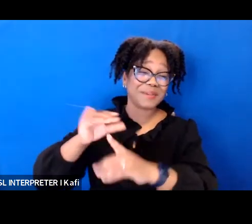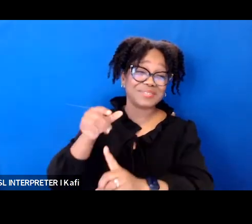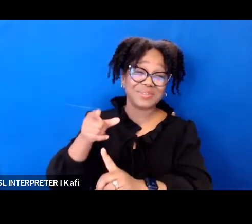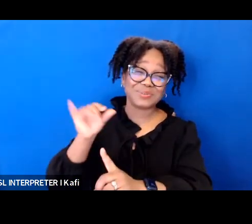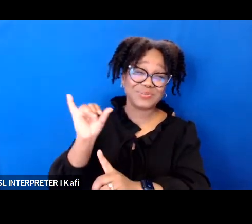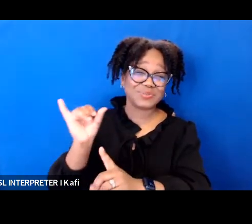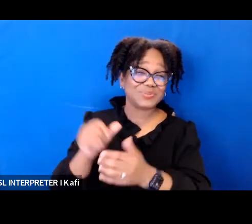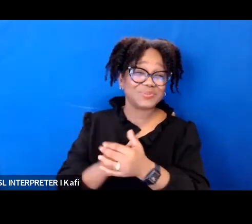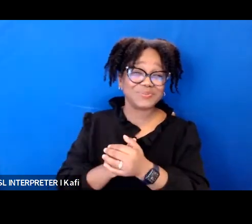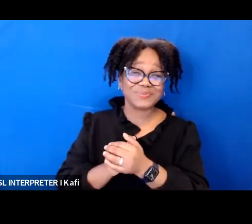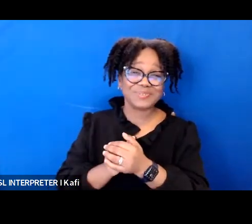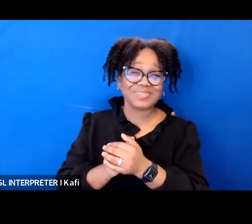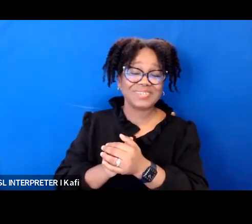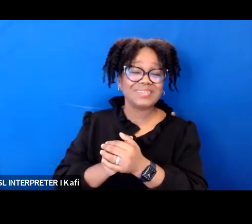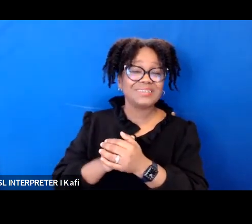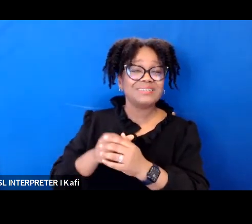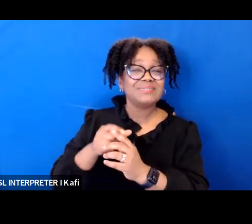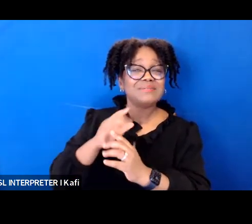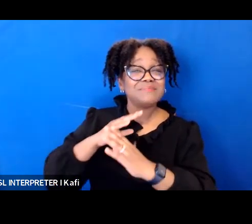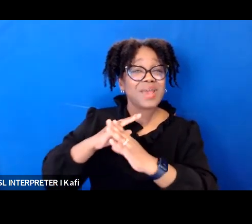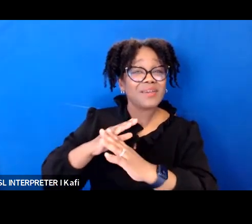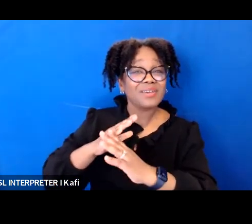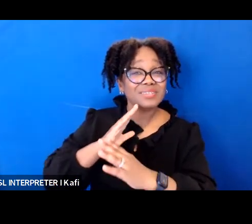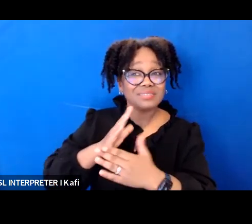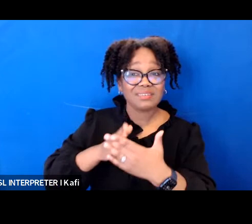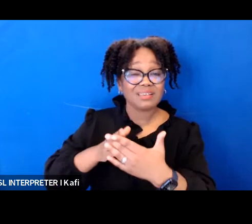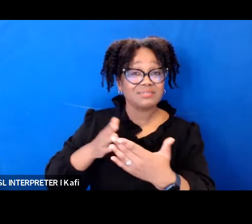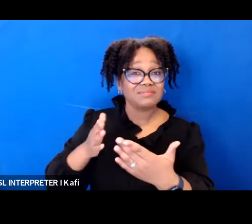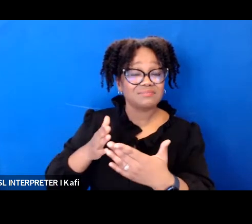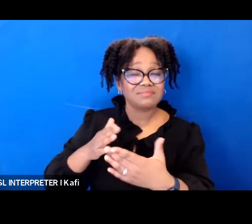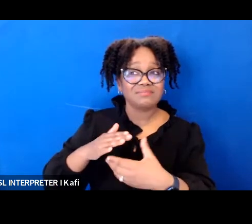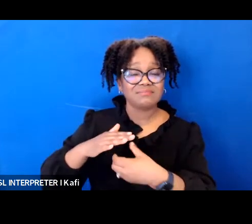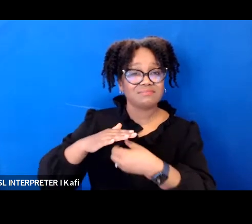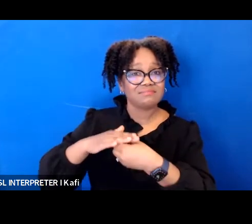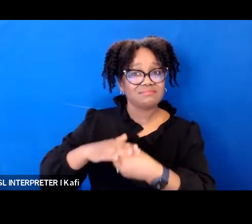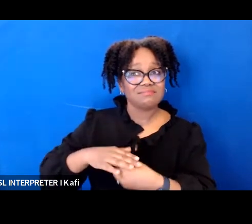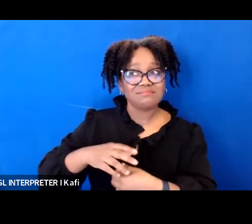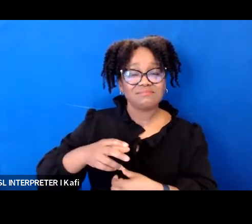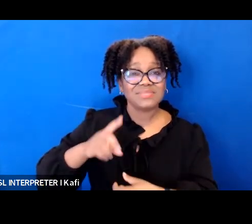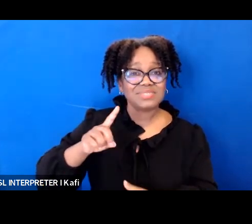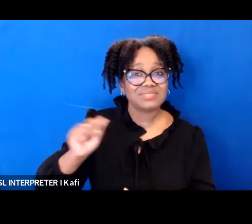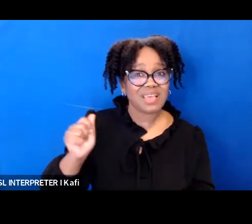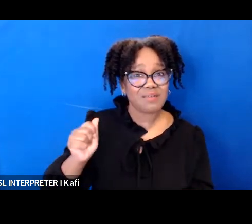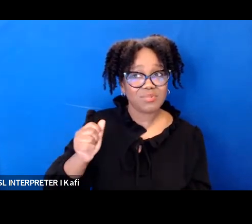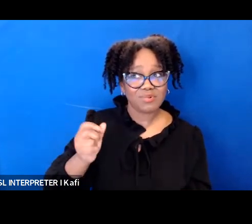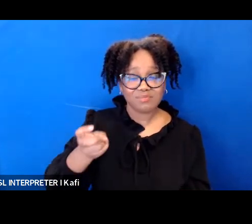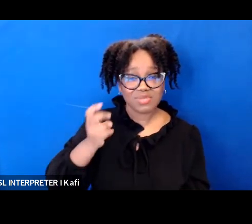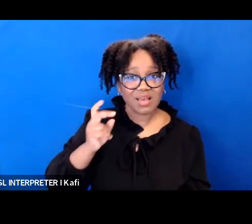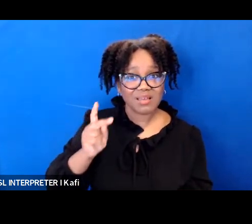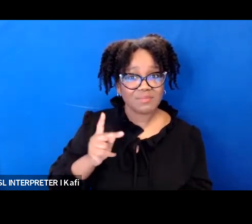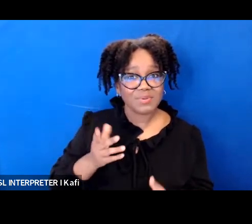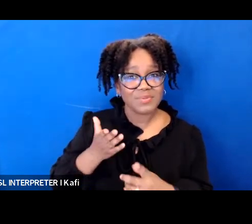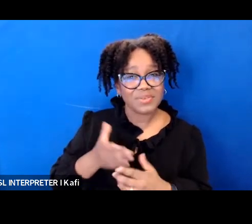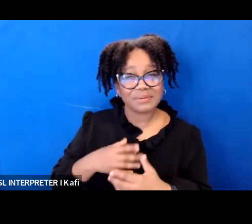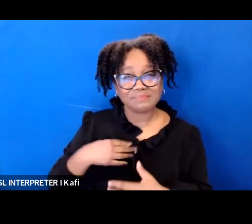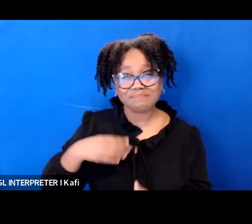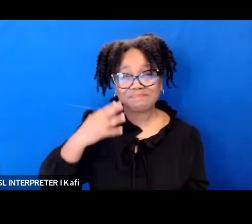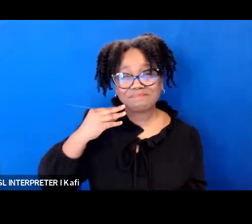disabled people the fact that judge jackson is a black woman